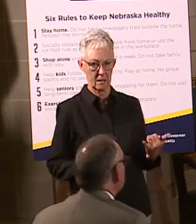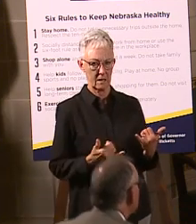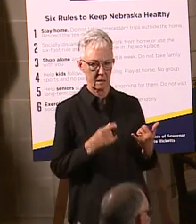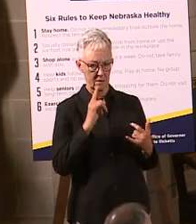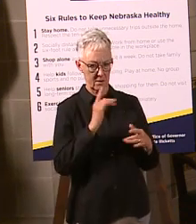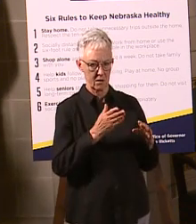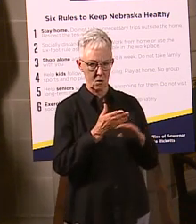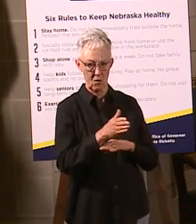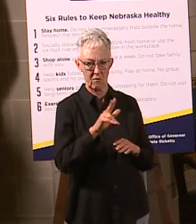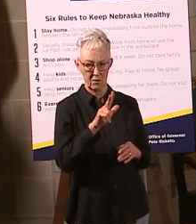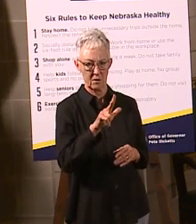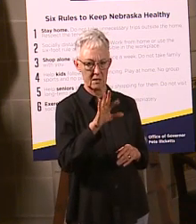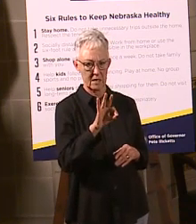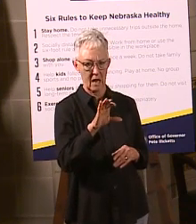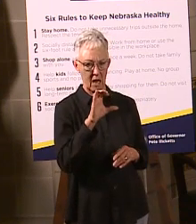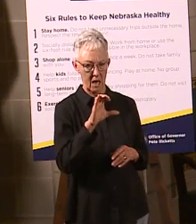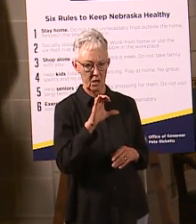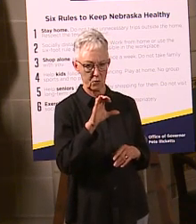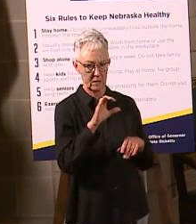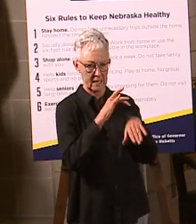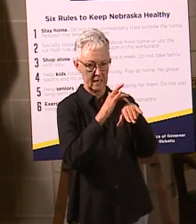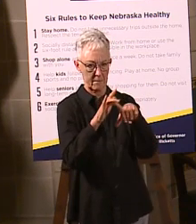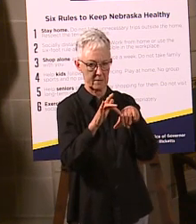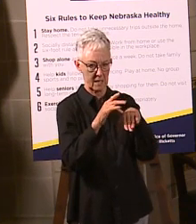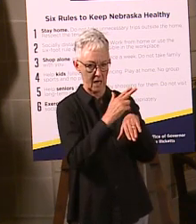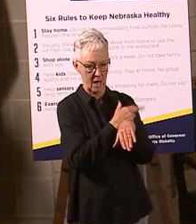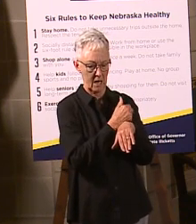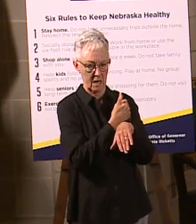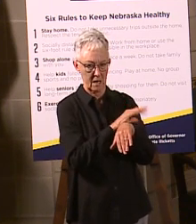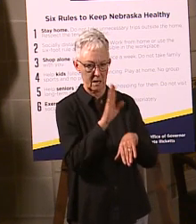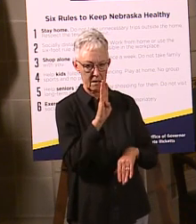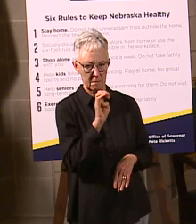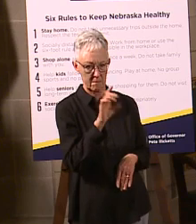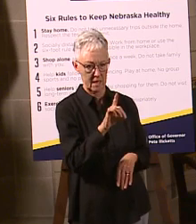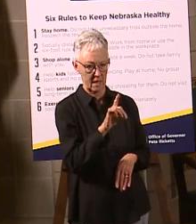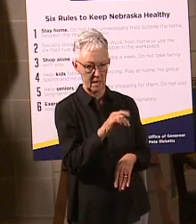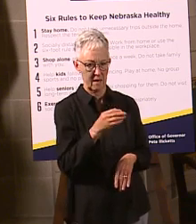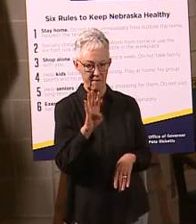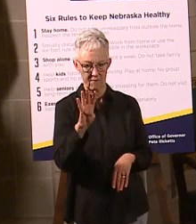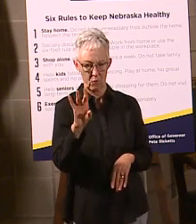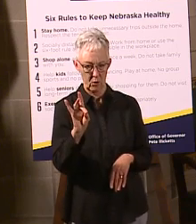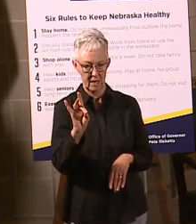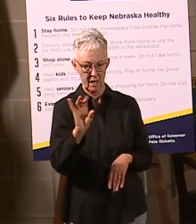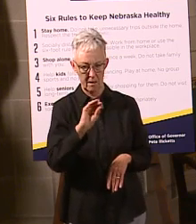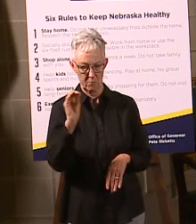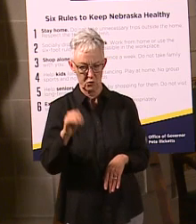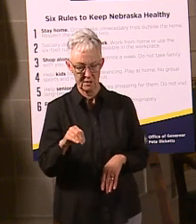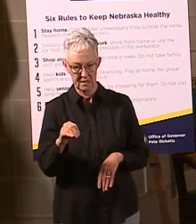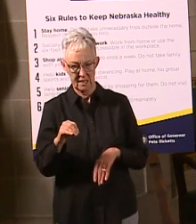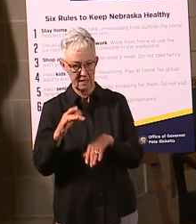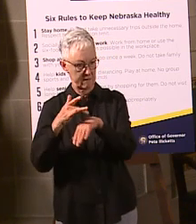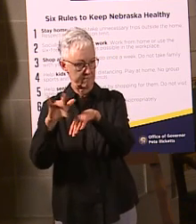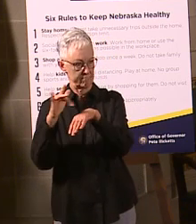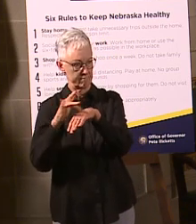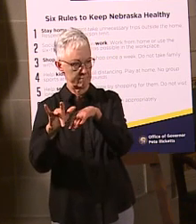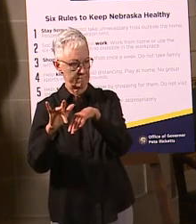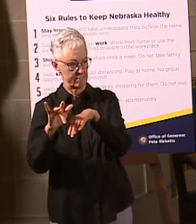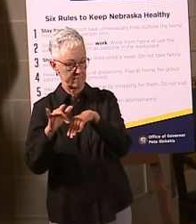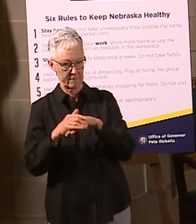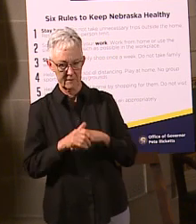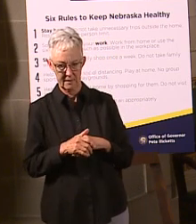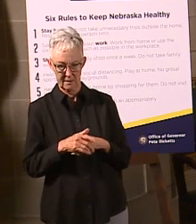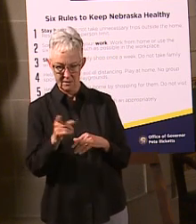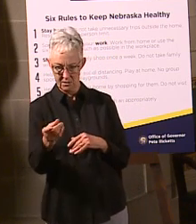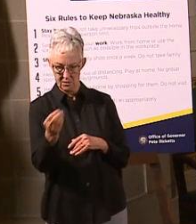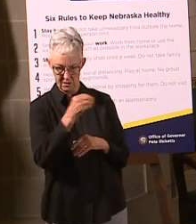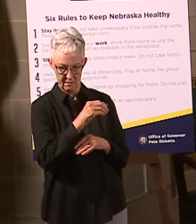,900 hospital beds, staffed hospital beds. We've got 48% capacity in hospital beds, 44% in ICU beds. Do you want to